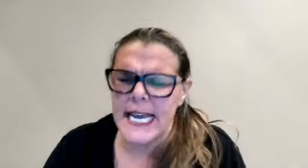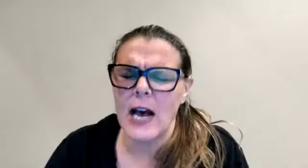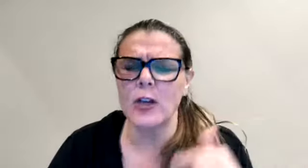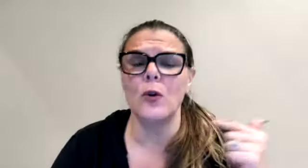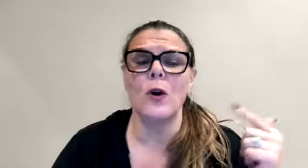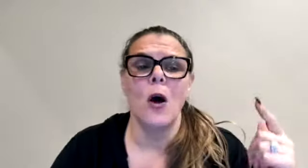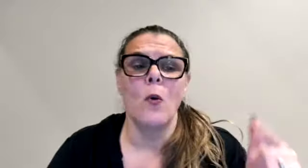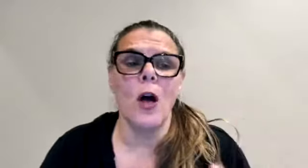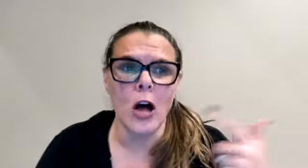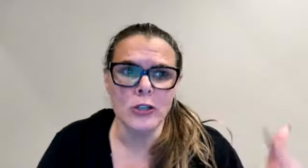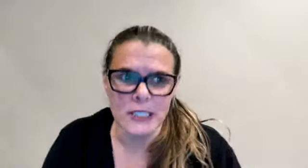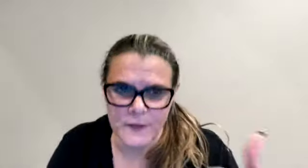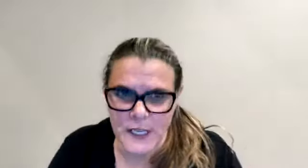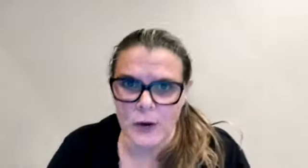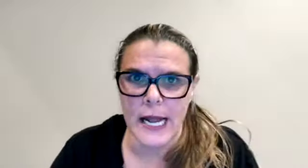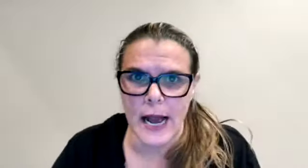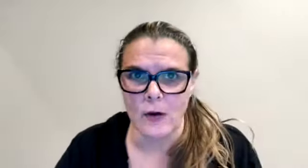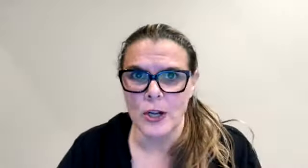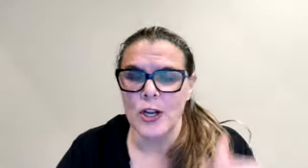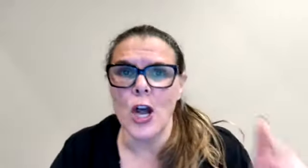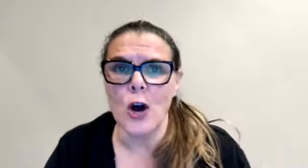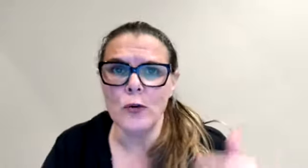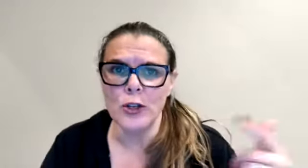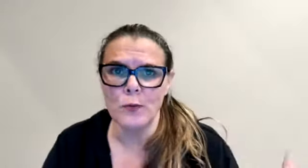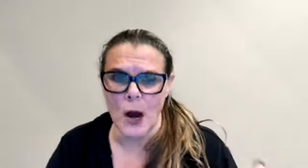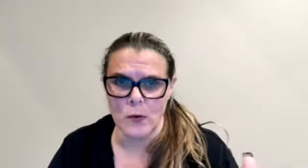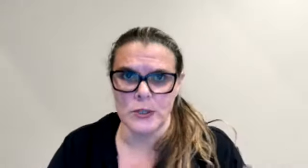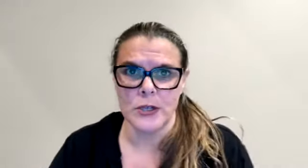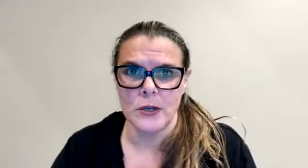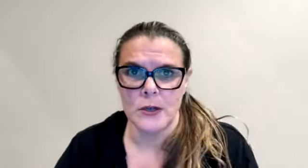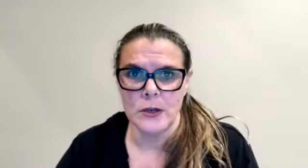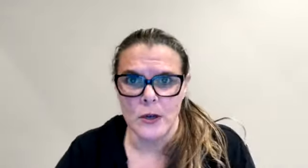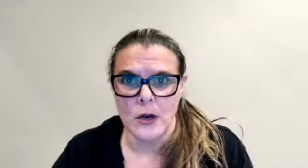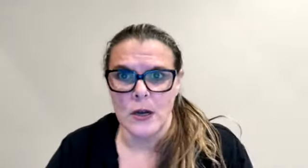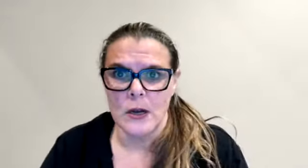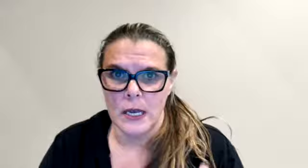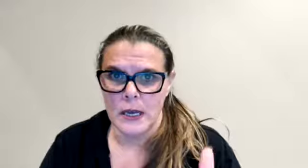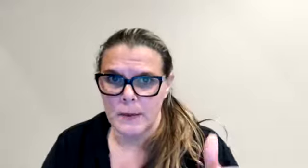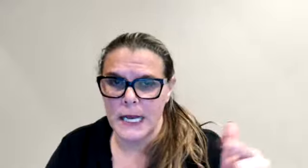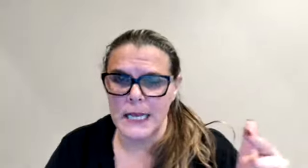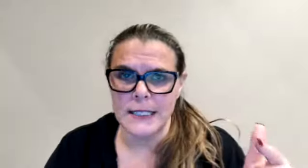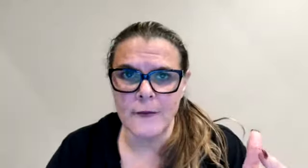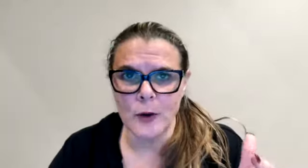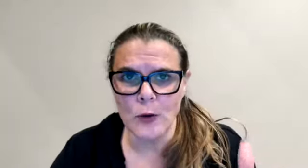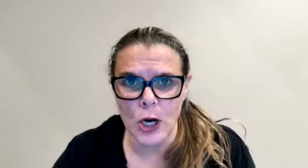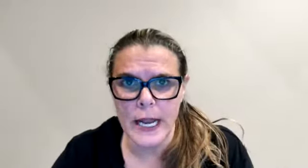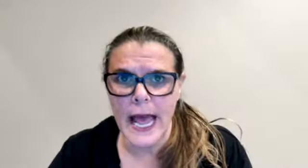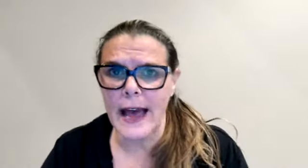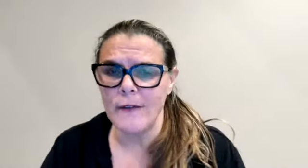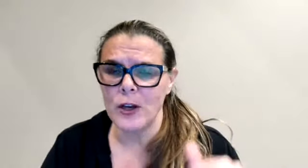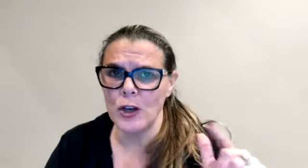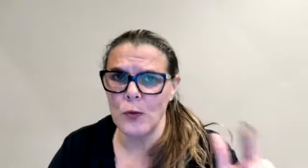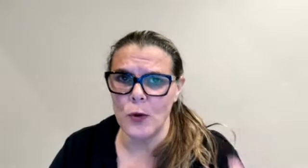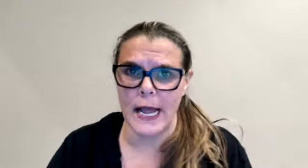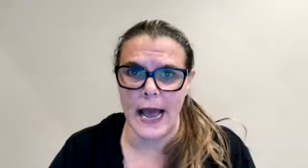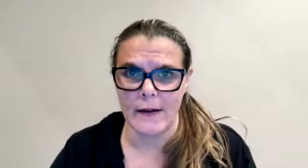tell you, well, I'll just figure it out. No, you won't. Because if you could have, you would have.